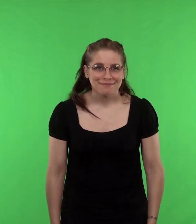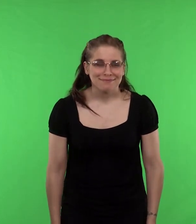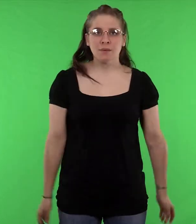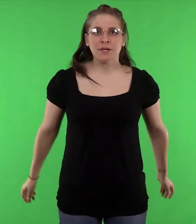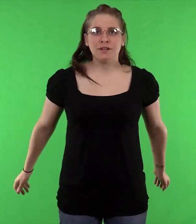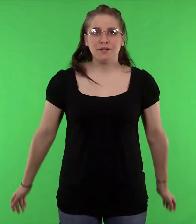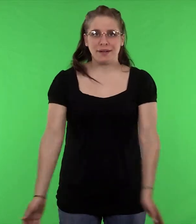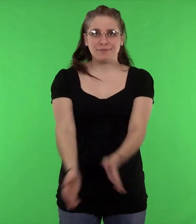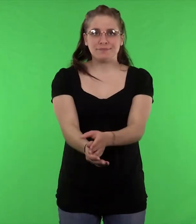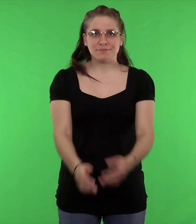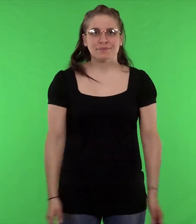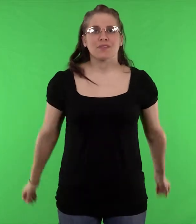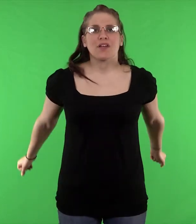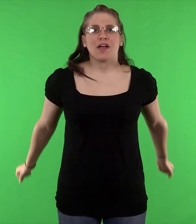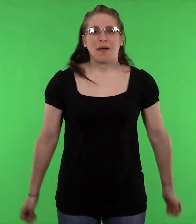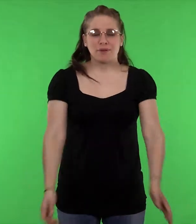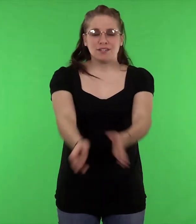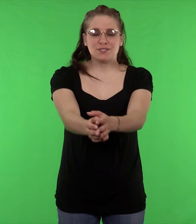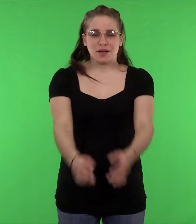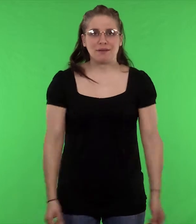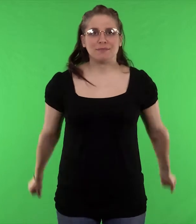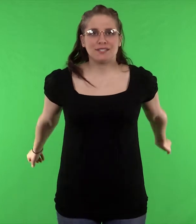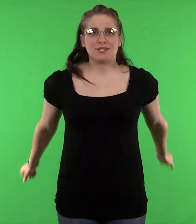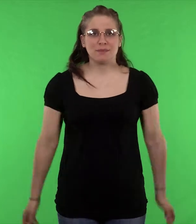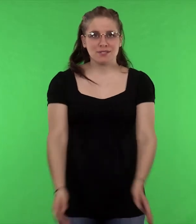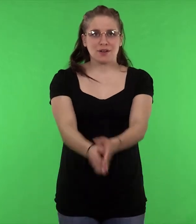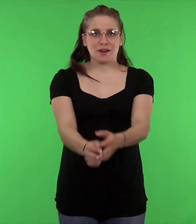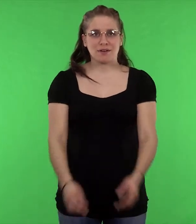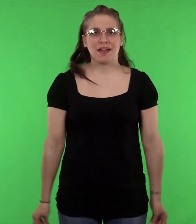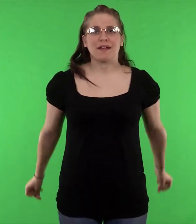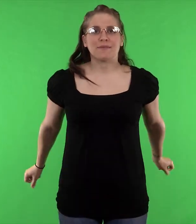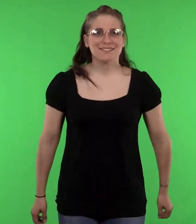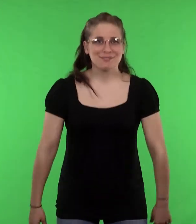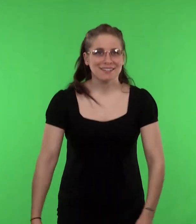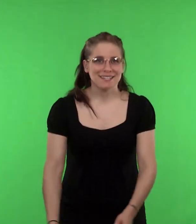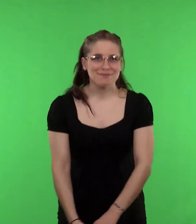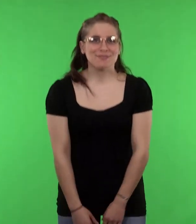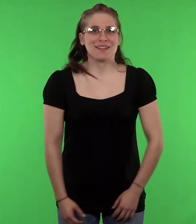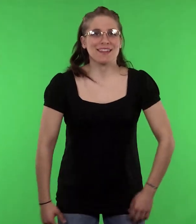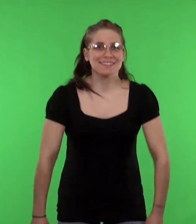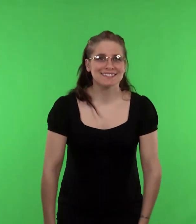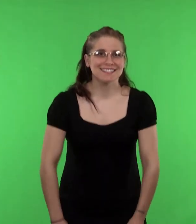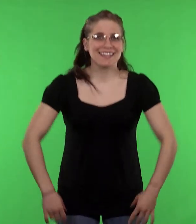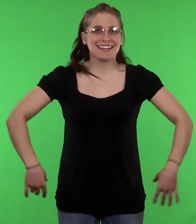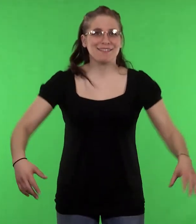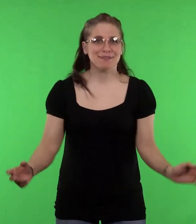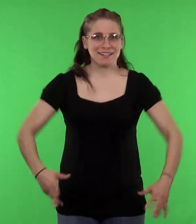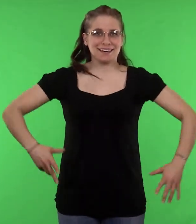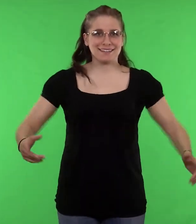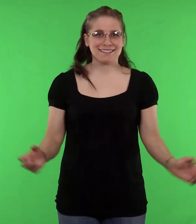I'm gonna do it. I'm gonna do it. I'm determined to do it. Okay. I just wanna keep doing this. I wanna get it.